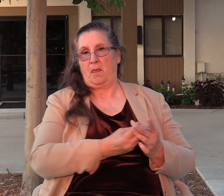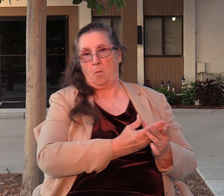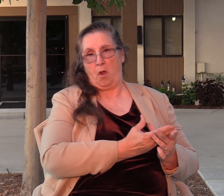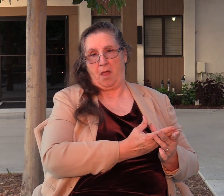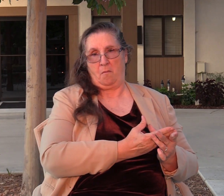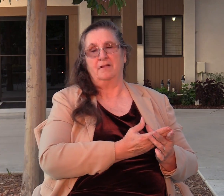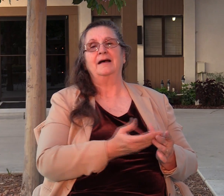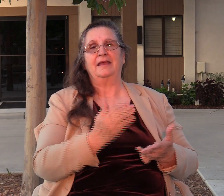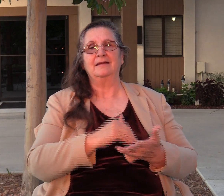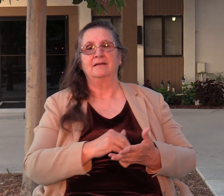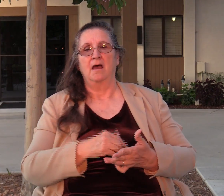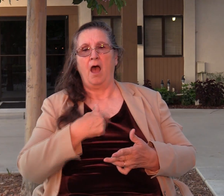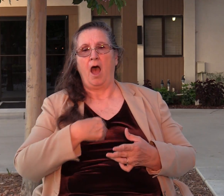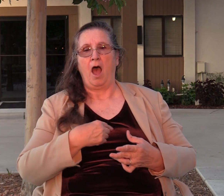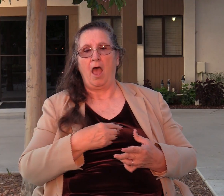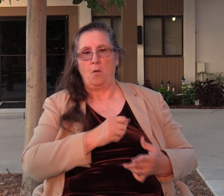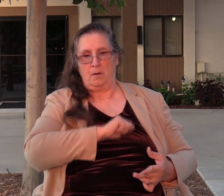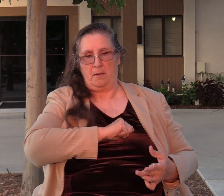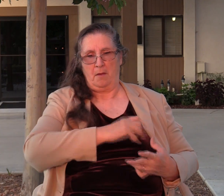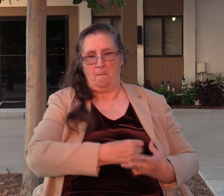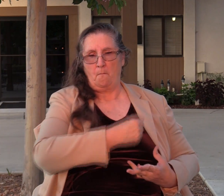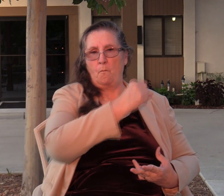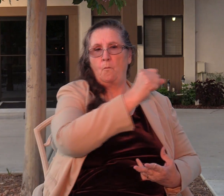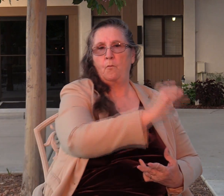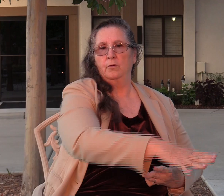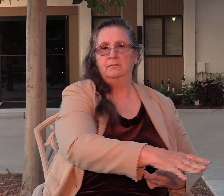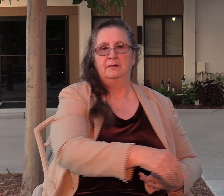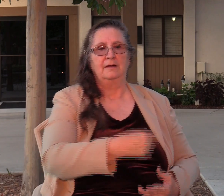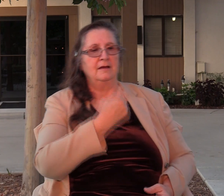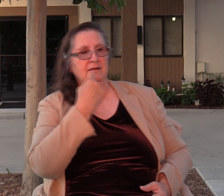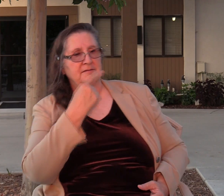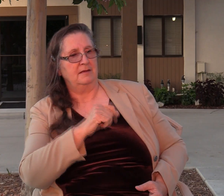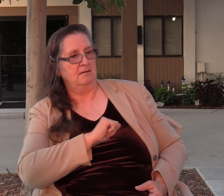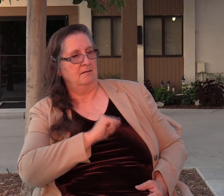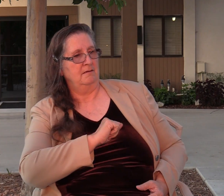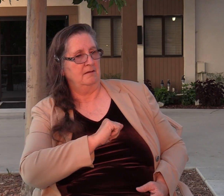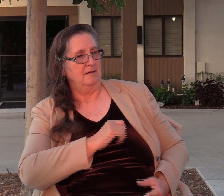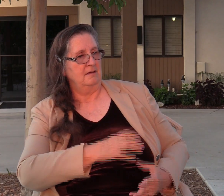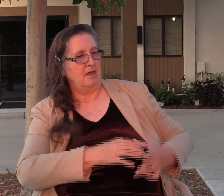remove Abimelech. And so he said to Abimelech, Increase your army and come out.